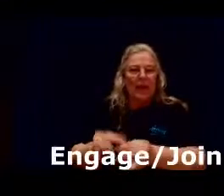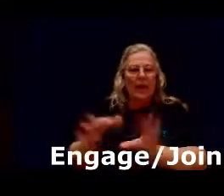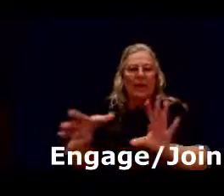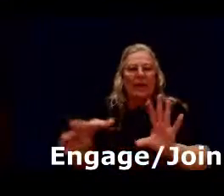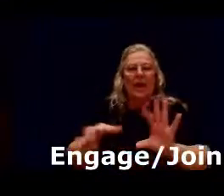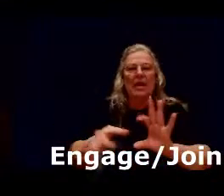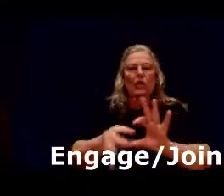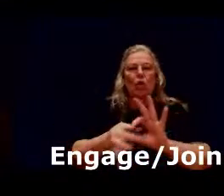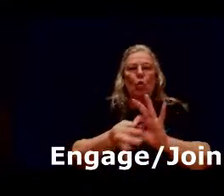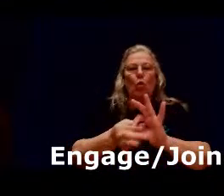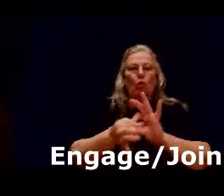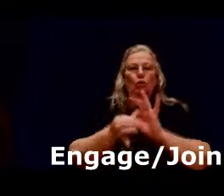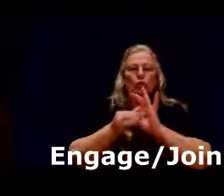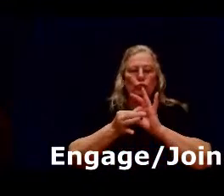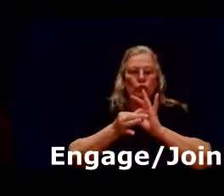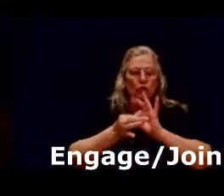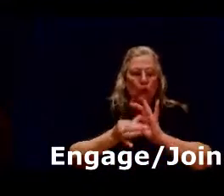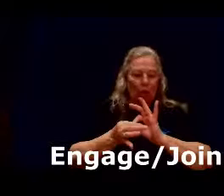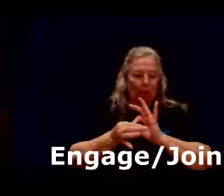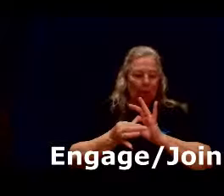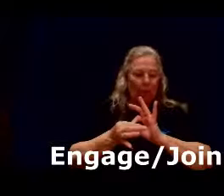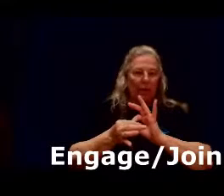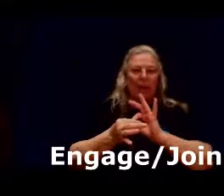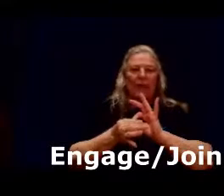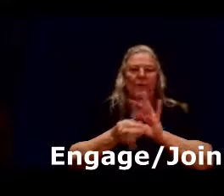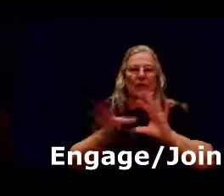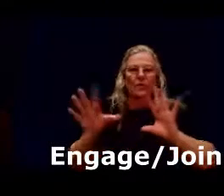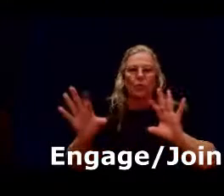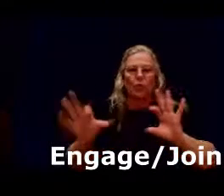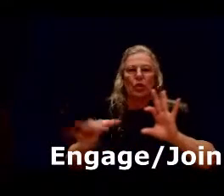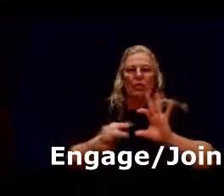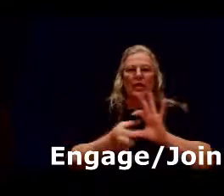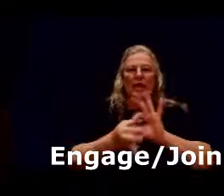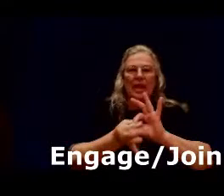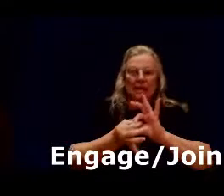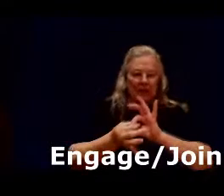engage or to join and that's where you're connecting